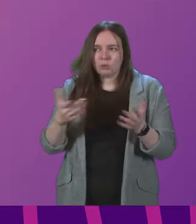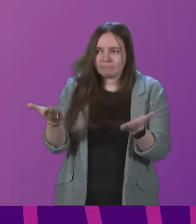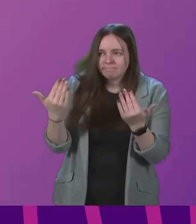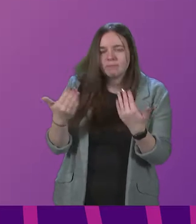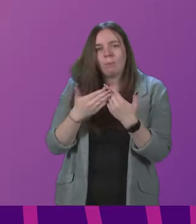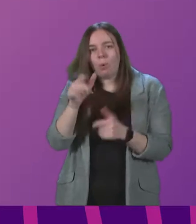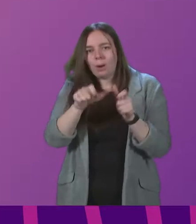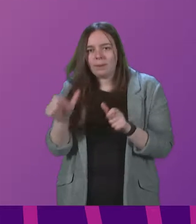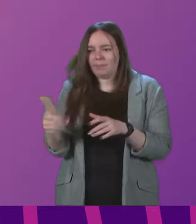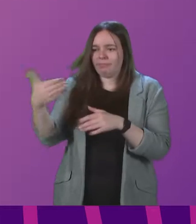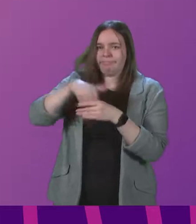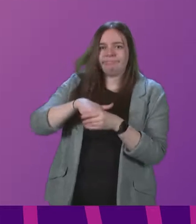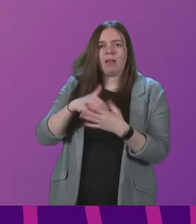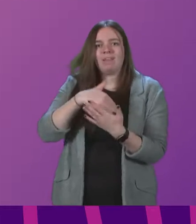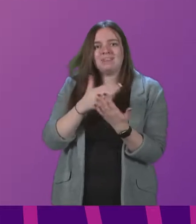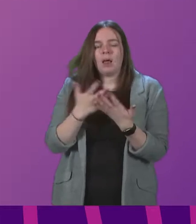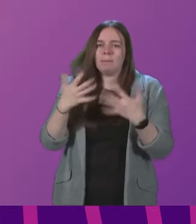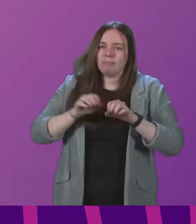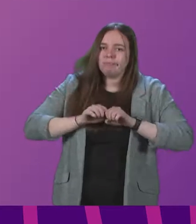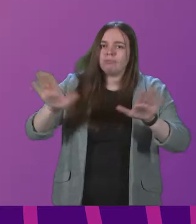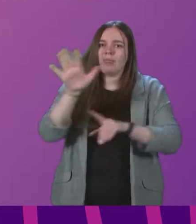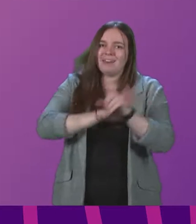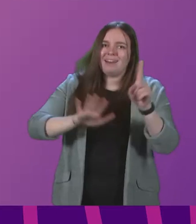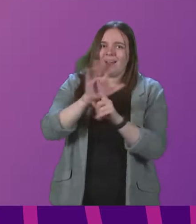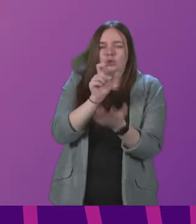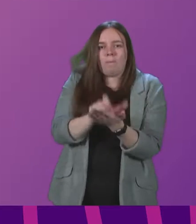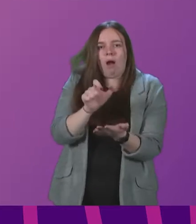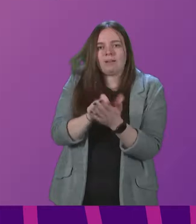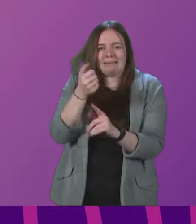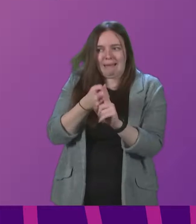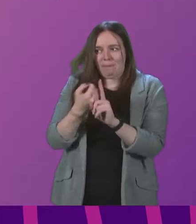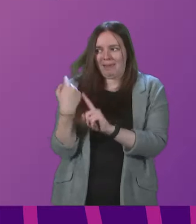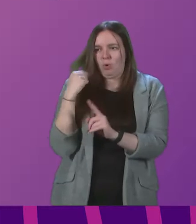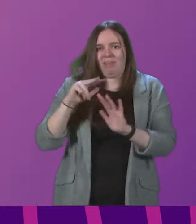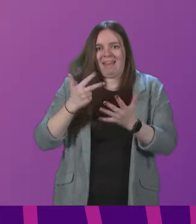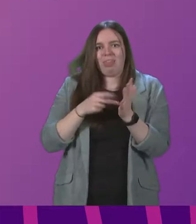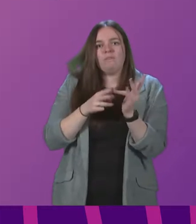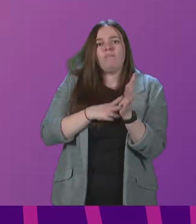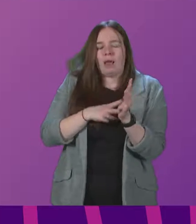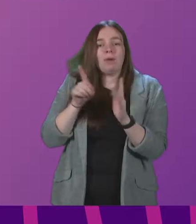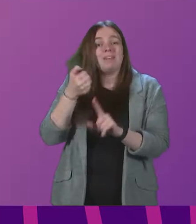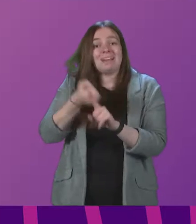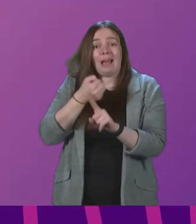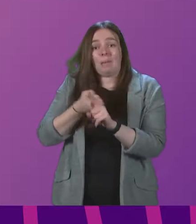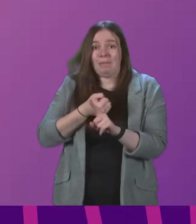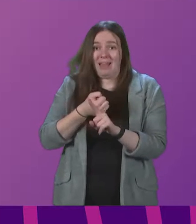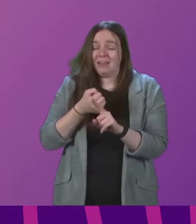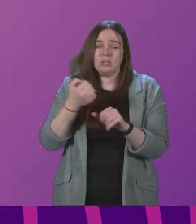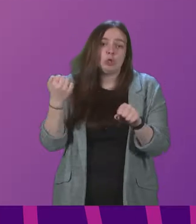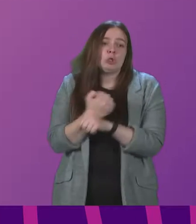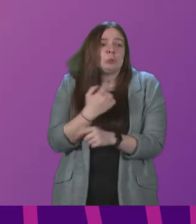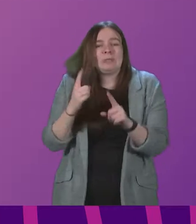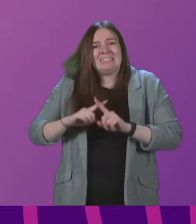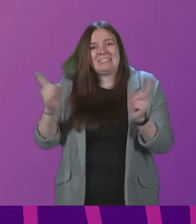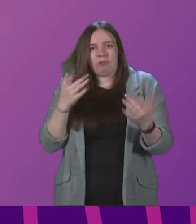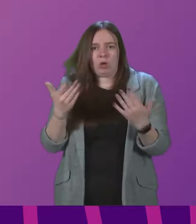people to the sector. And we launched a national marketing campaign on the 8th of November. This campaign is doing things differently to